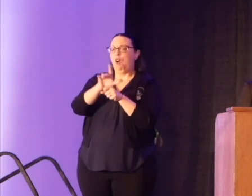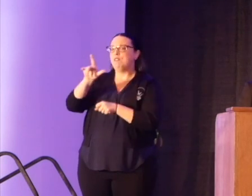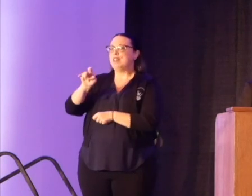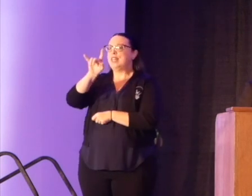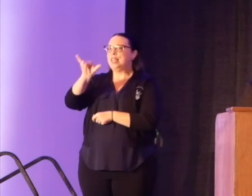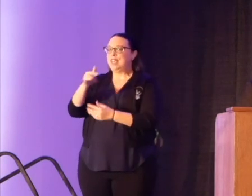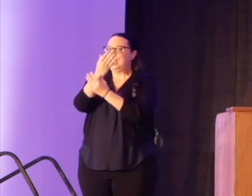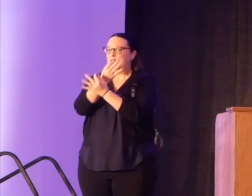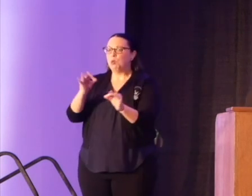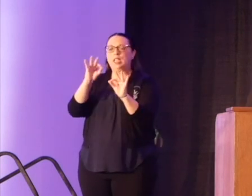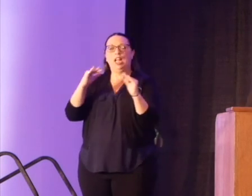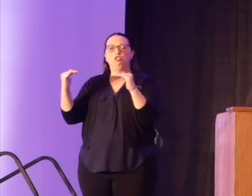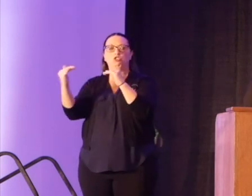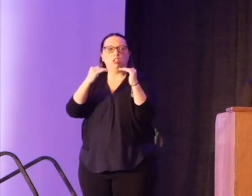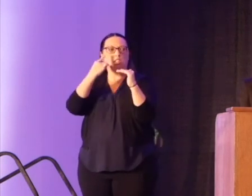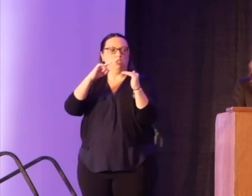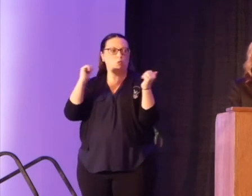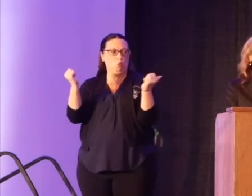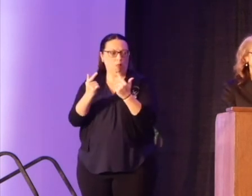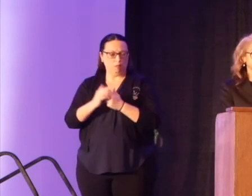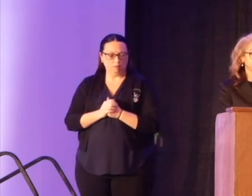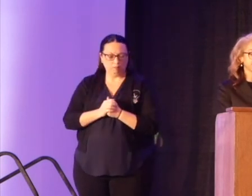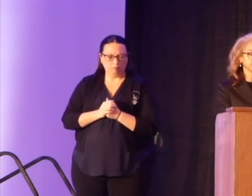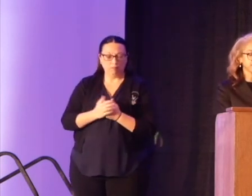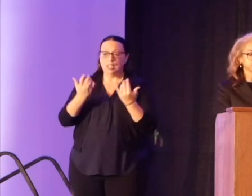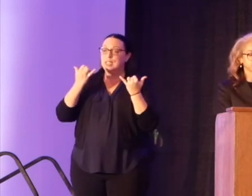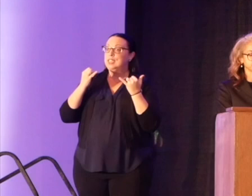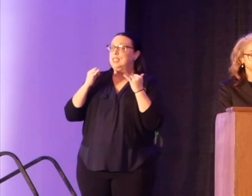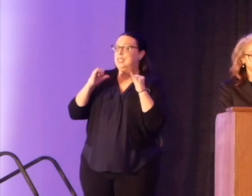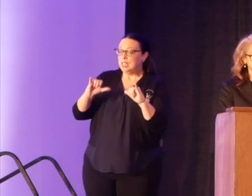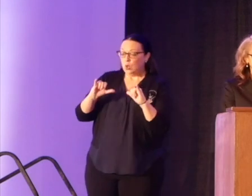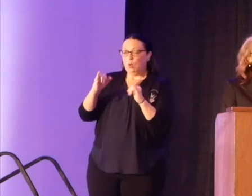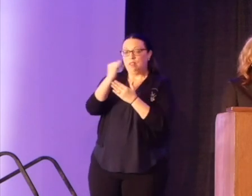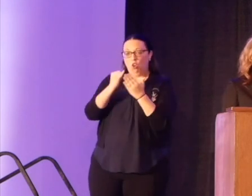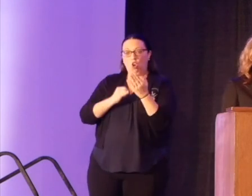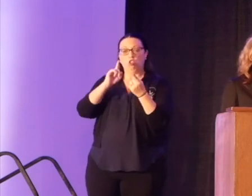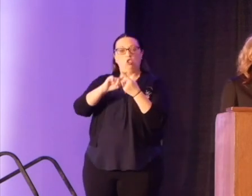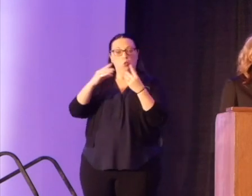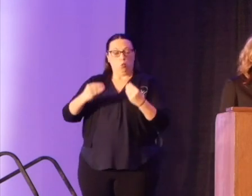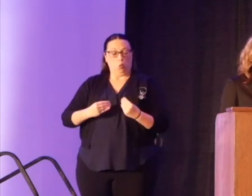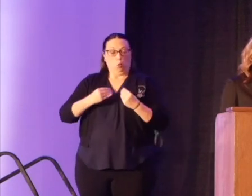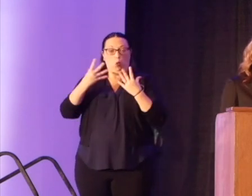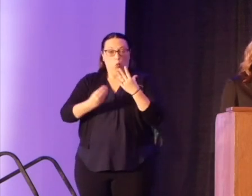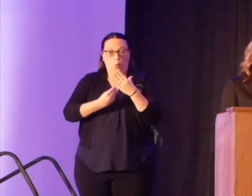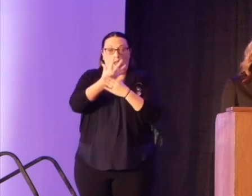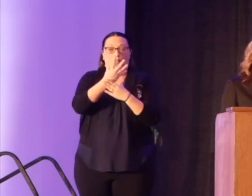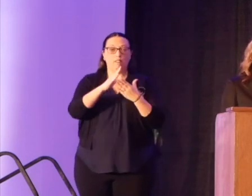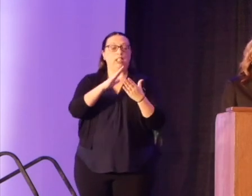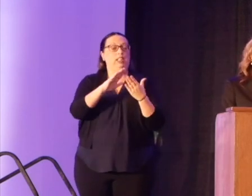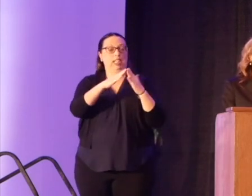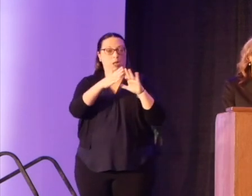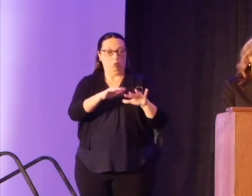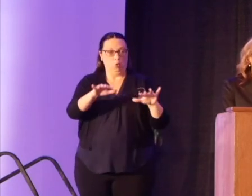all. Despite the arts role as a contributor to thriving neighborhoods, there has been historically inadequate investments